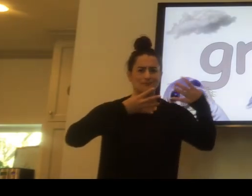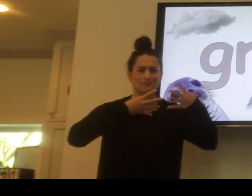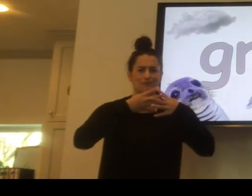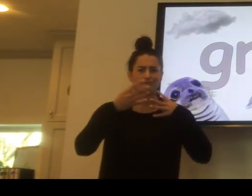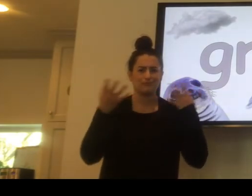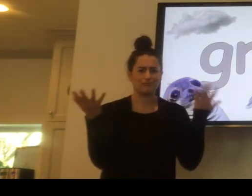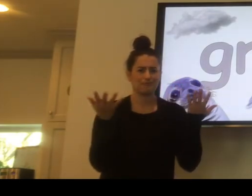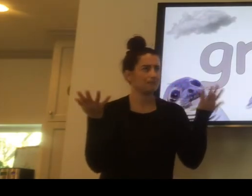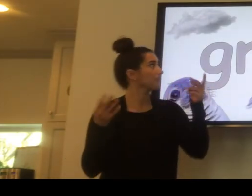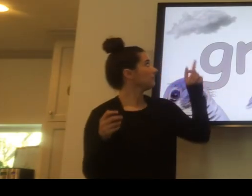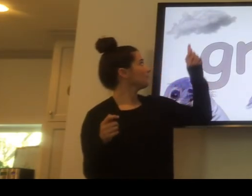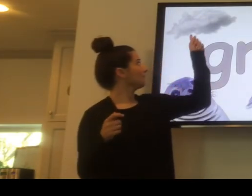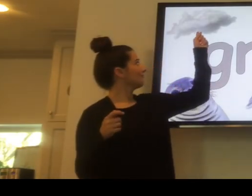What things are gray?